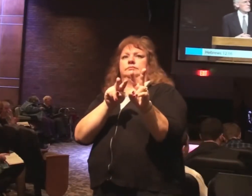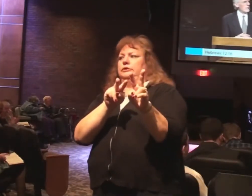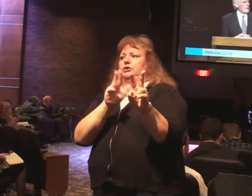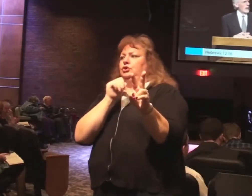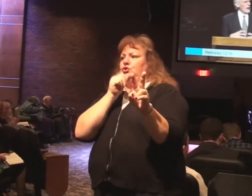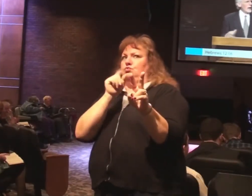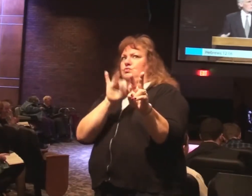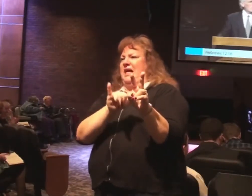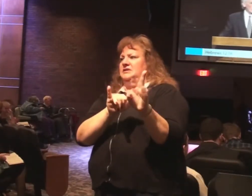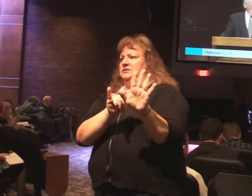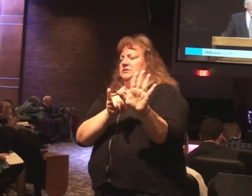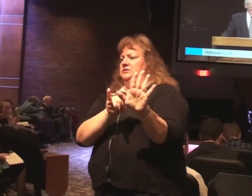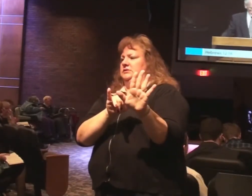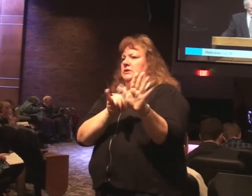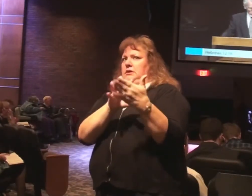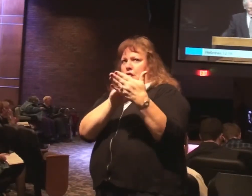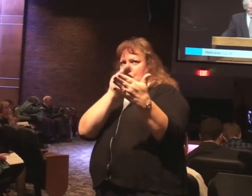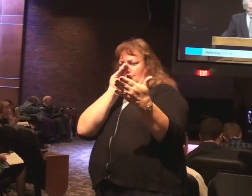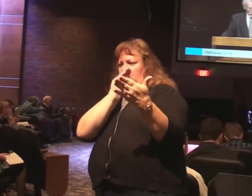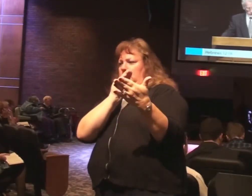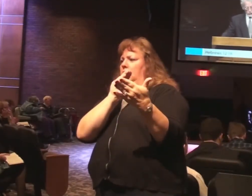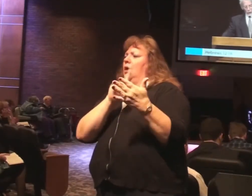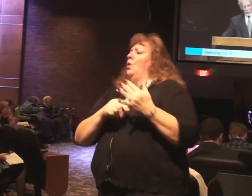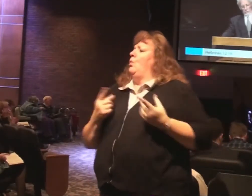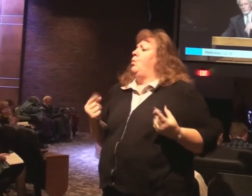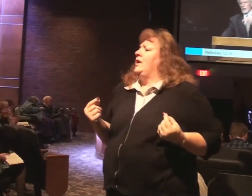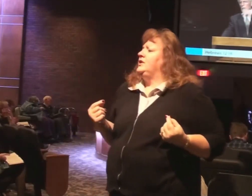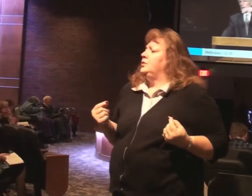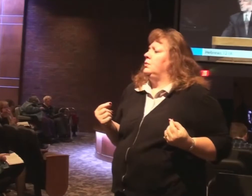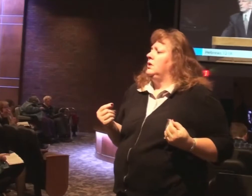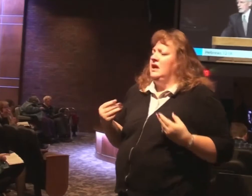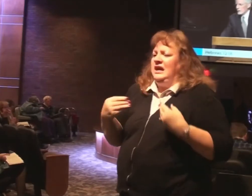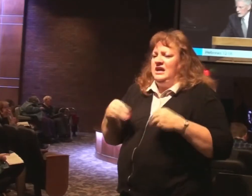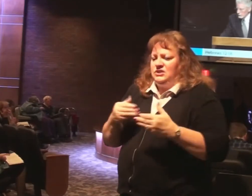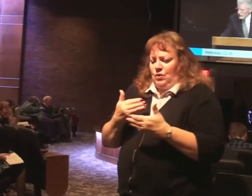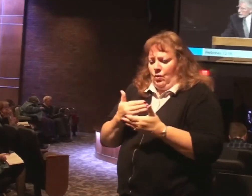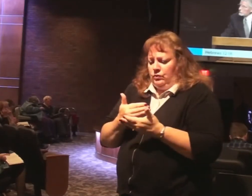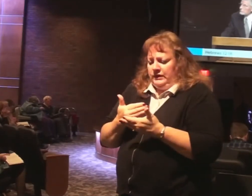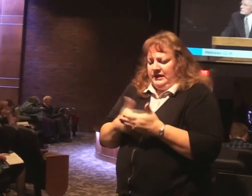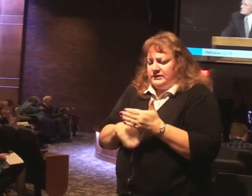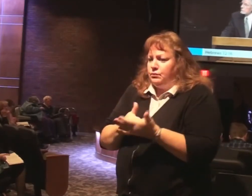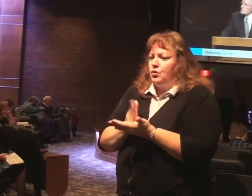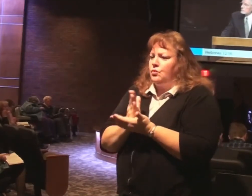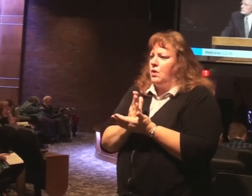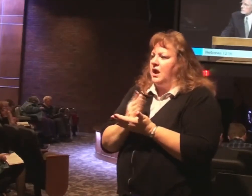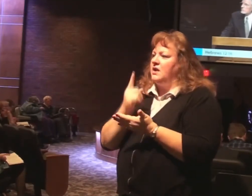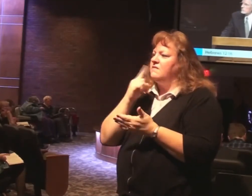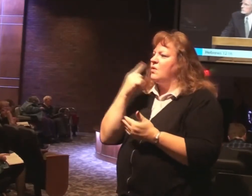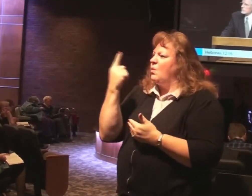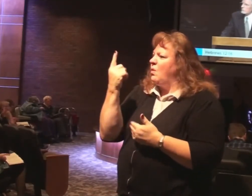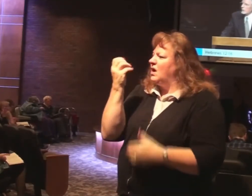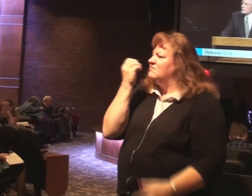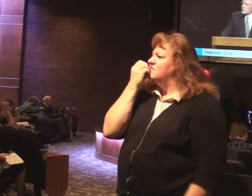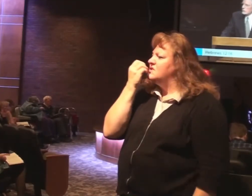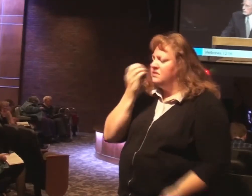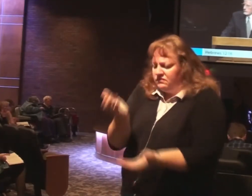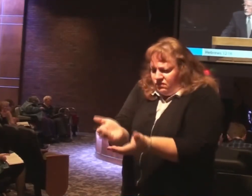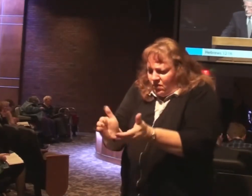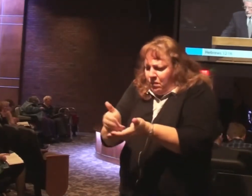That we are to learn from. What did he do? He sold his birthright for a single meal. A bowl of soup, if you will.